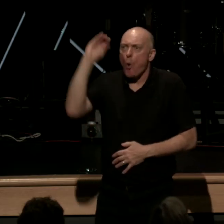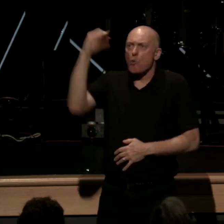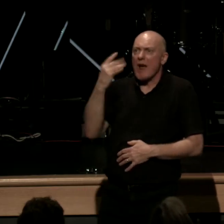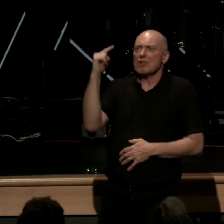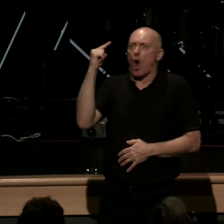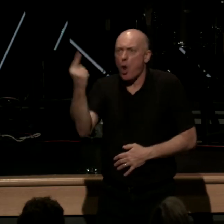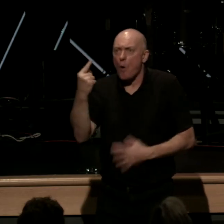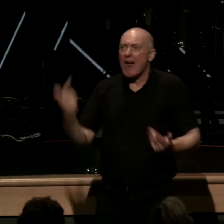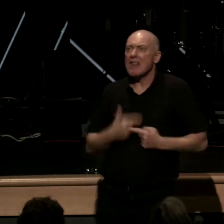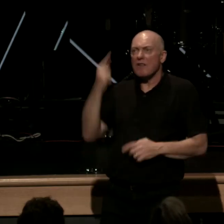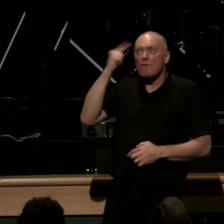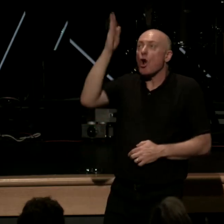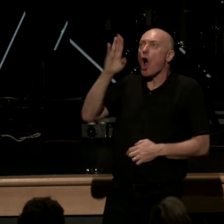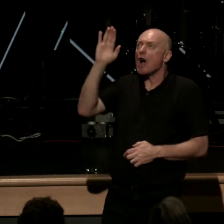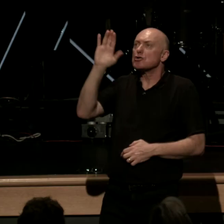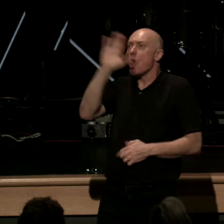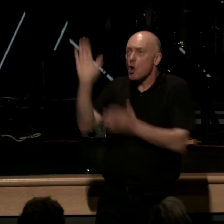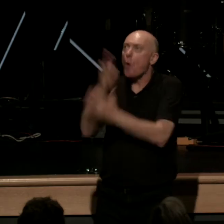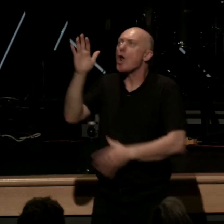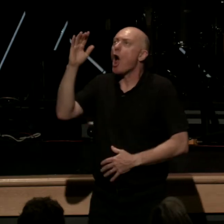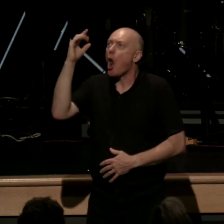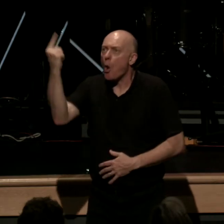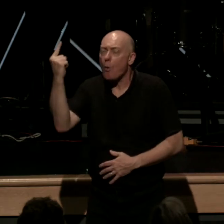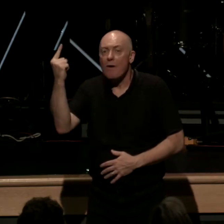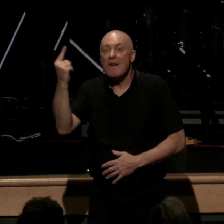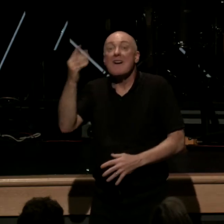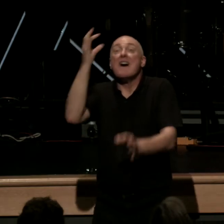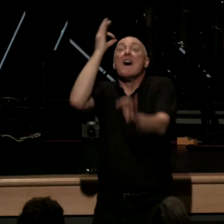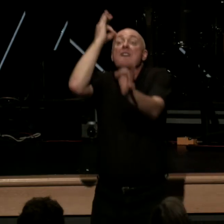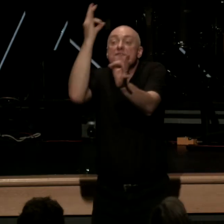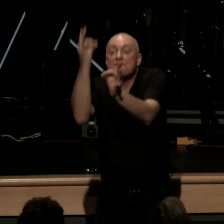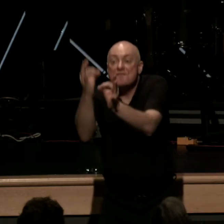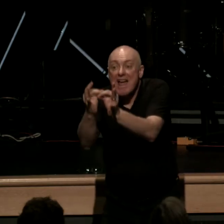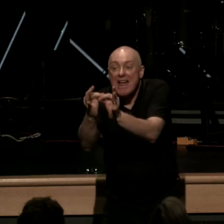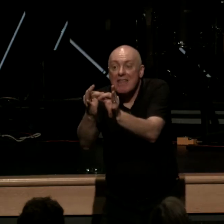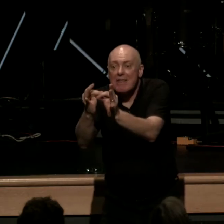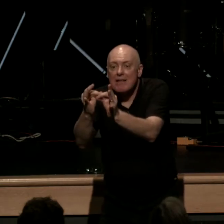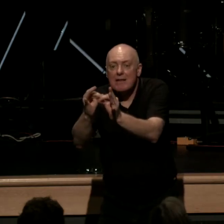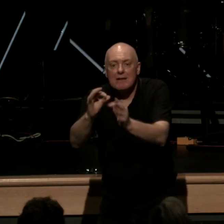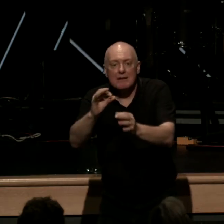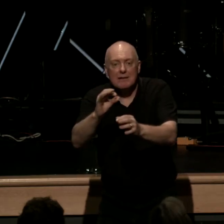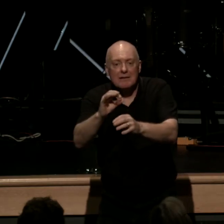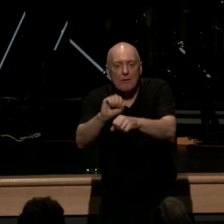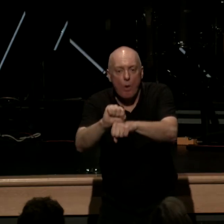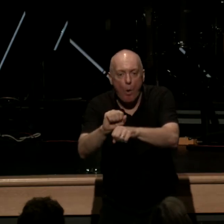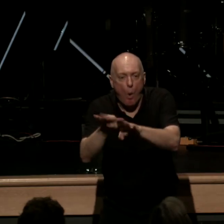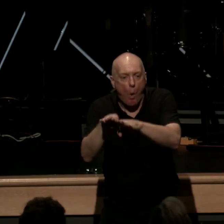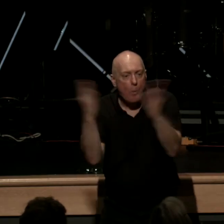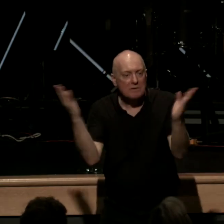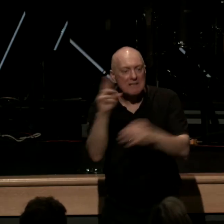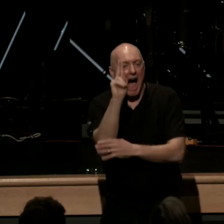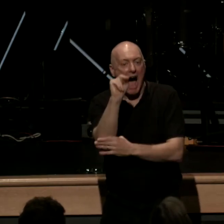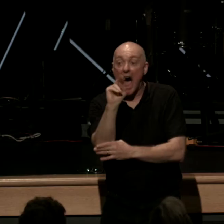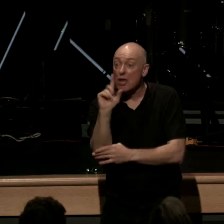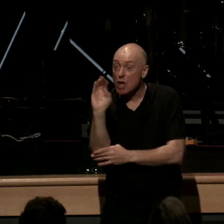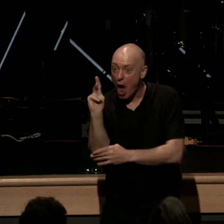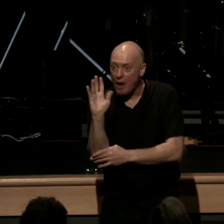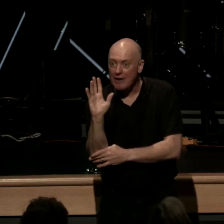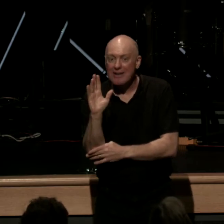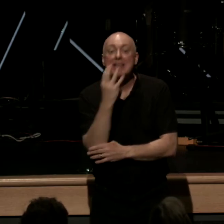for God's glory alone it's faith that unlocks the other solas no wonder Hebrews 11 says without